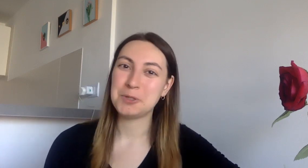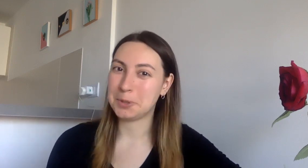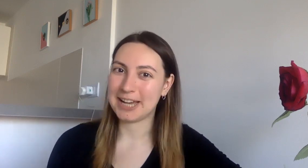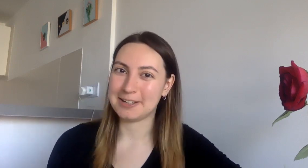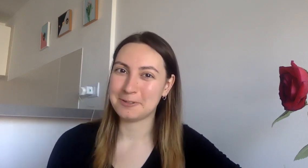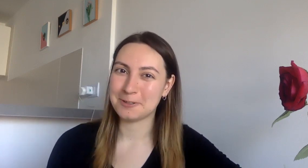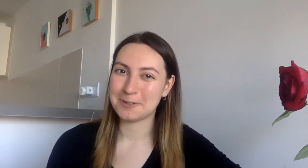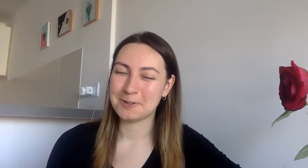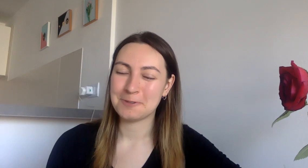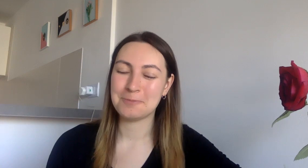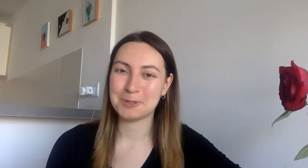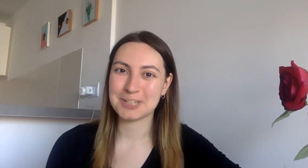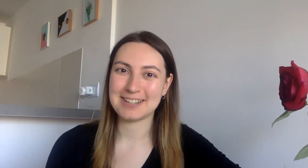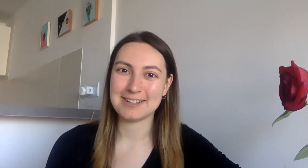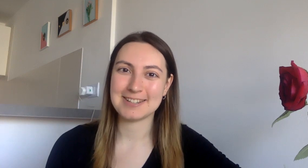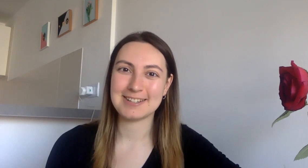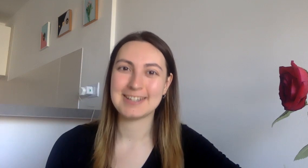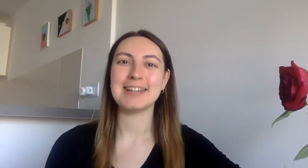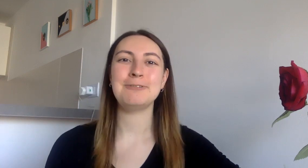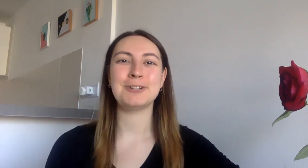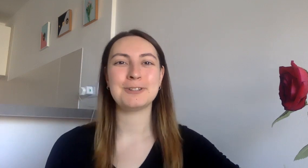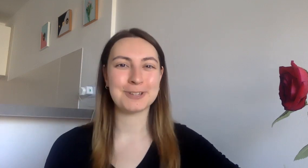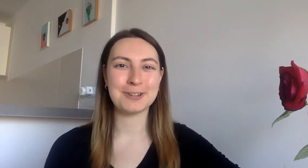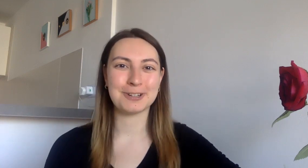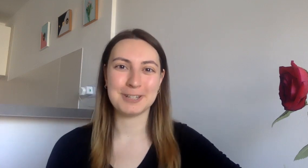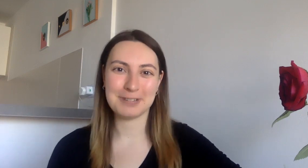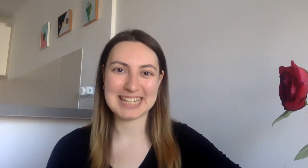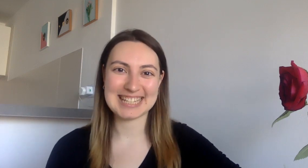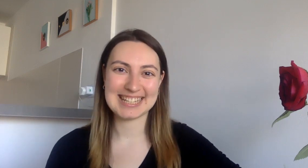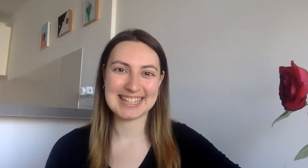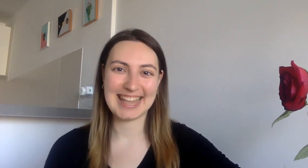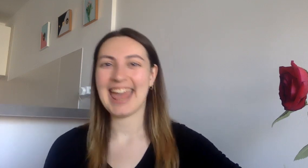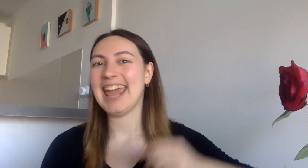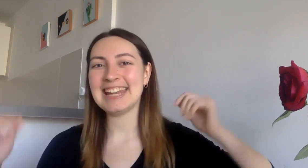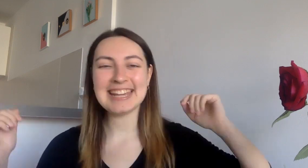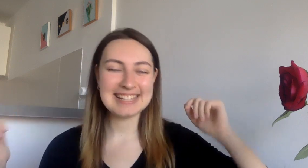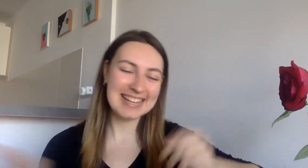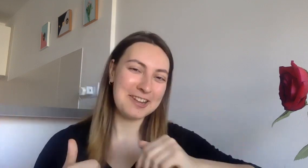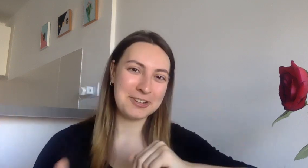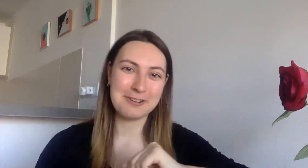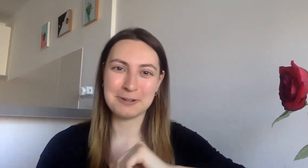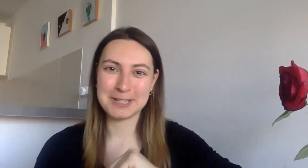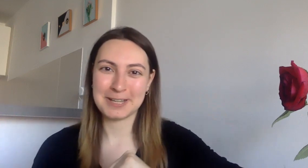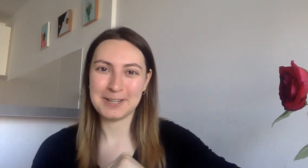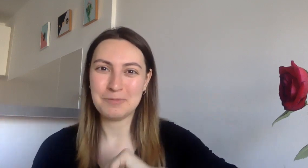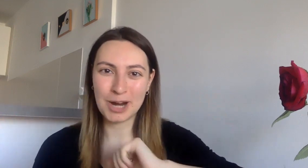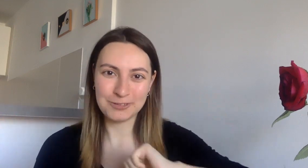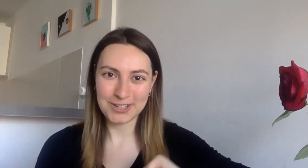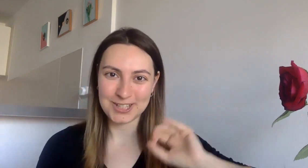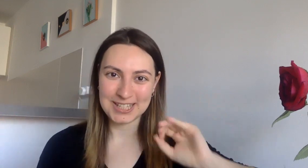12 of the podcast, Adventures of a Curious Linguist. And I continue sharing with you my adventures in